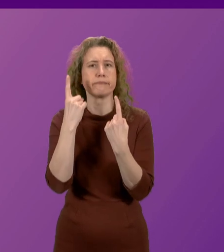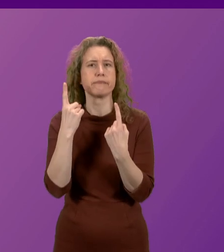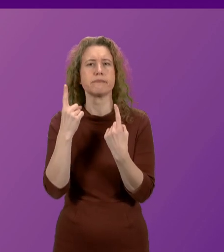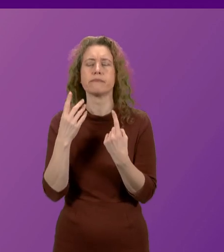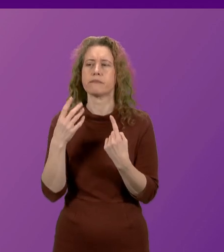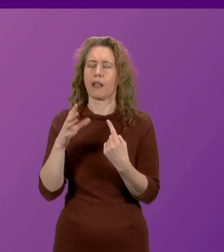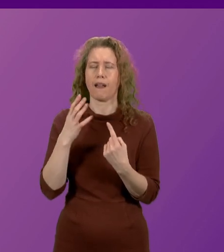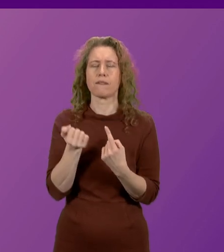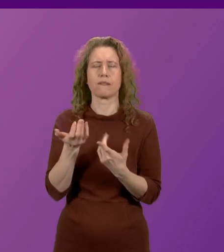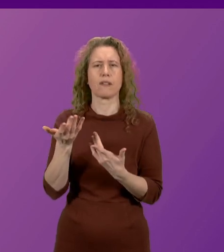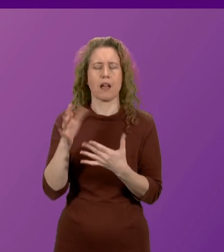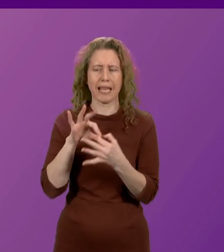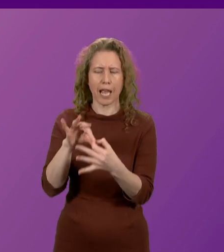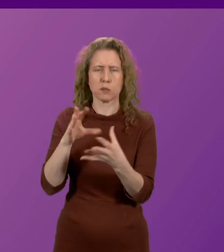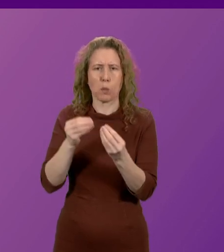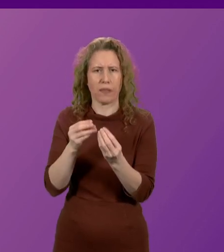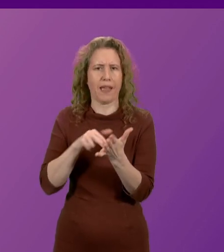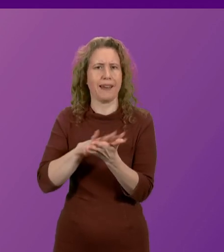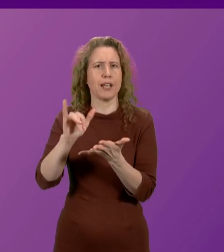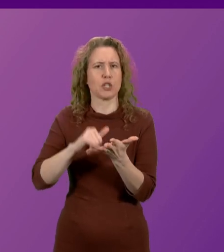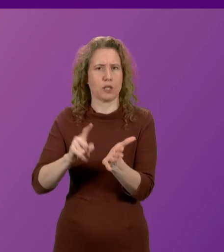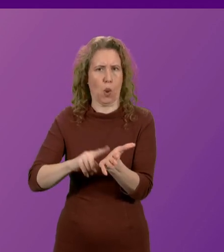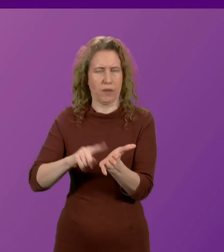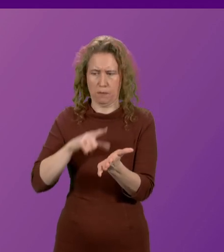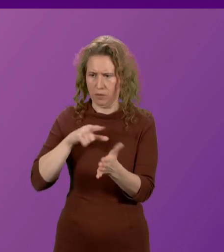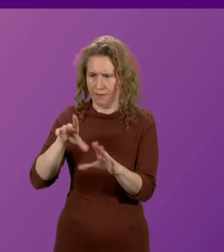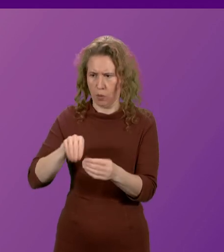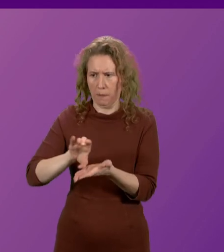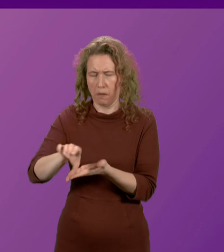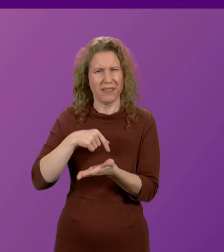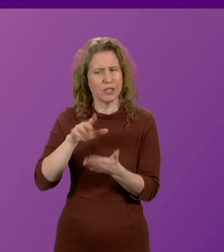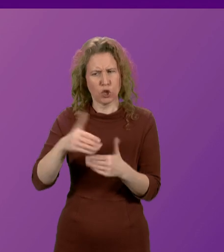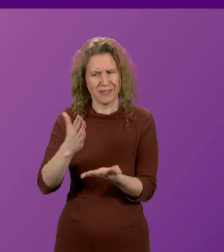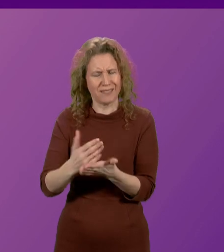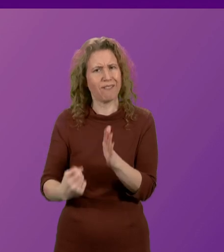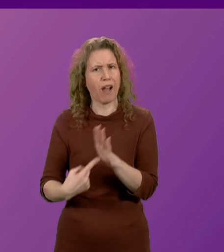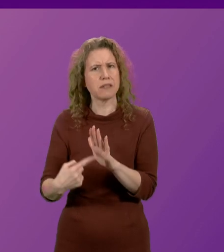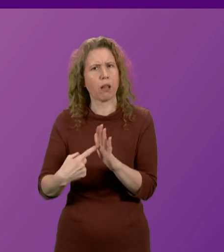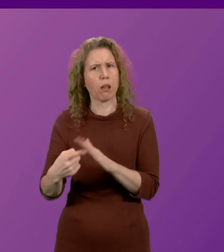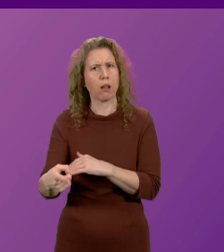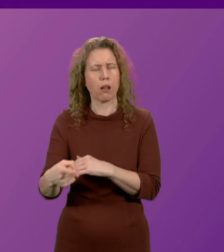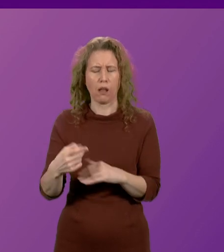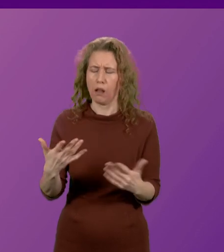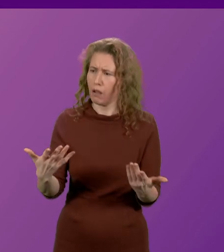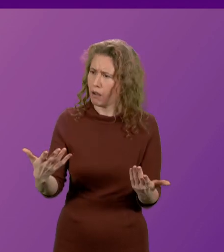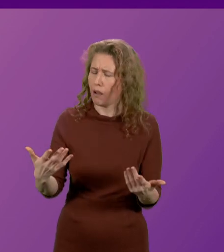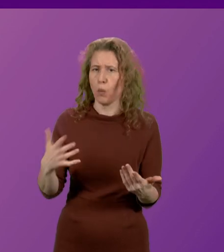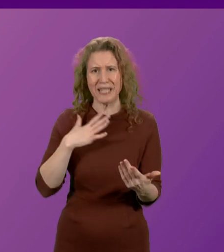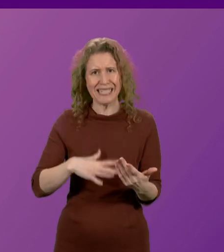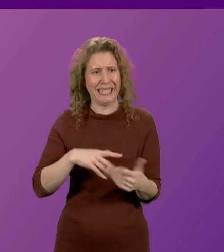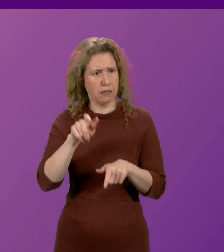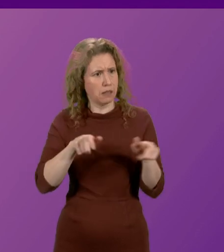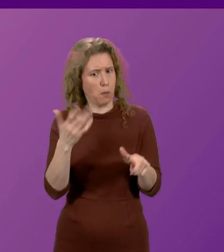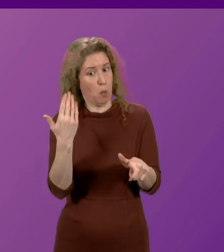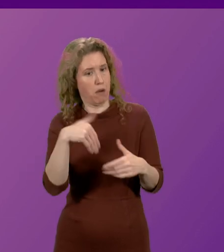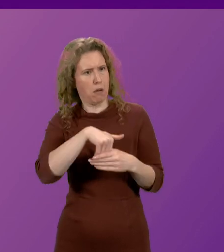going on with NHS Lothian about that very question. These services are vital. It's important that our veterans community